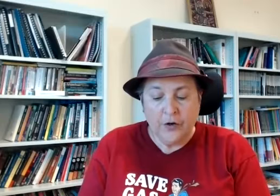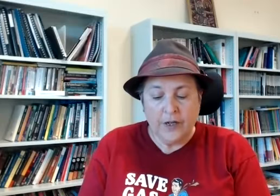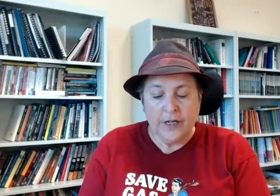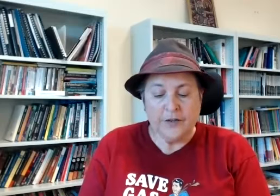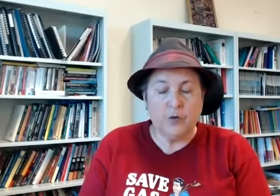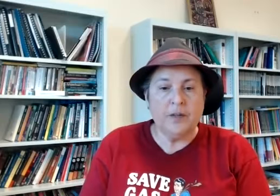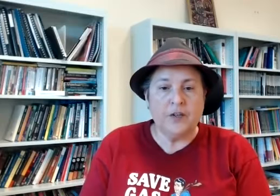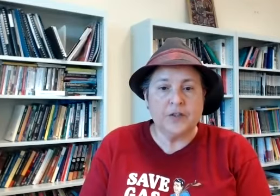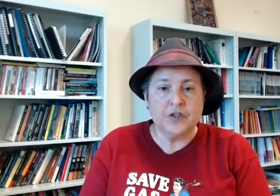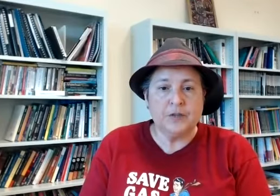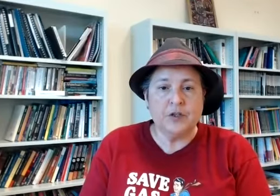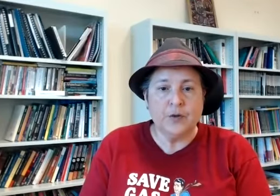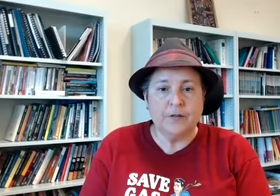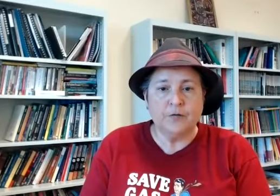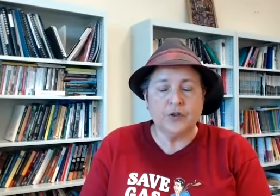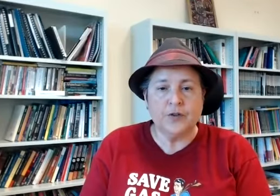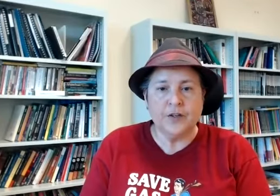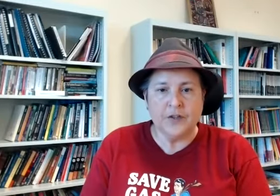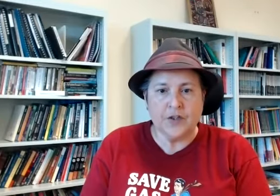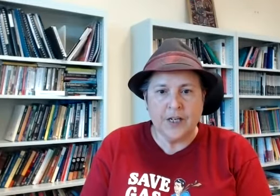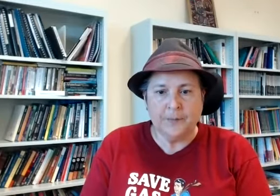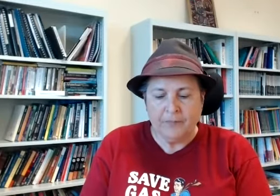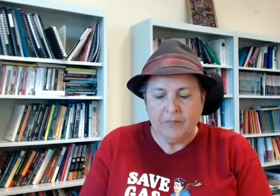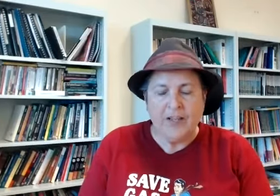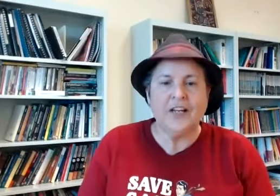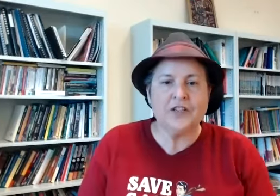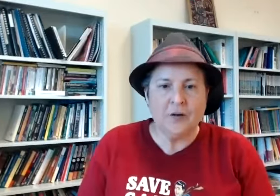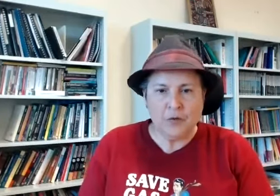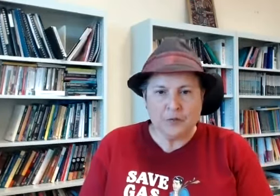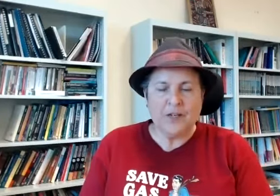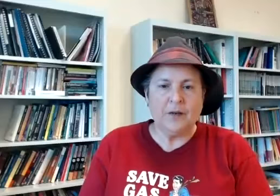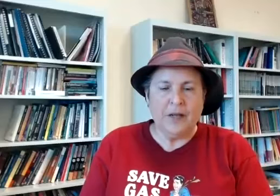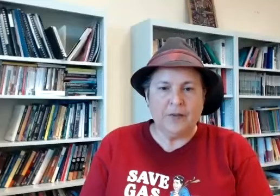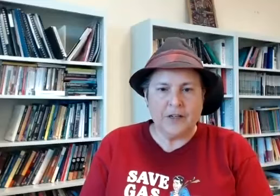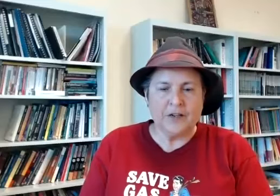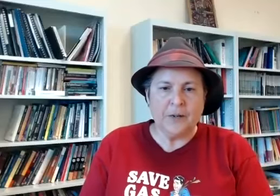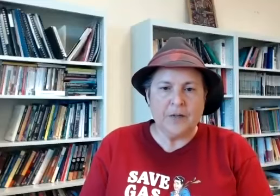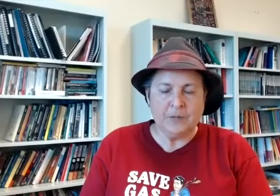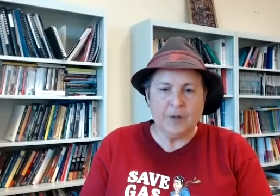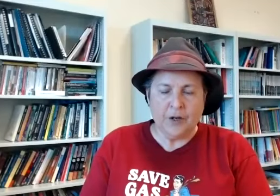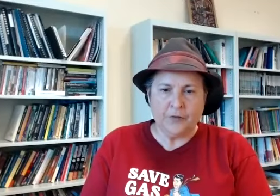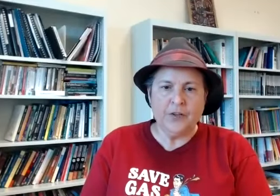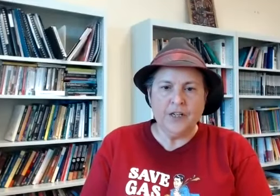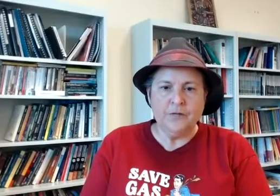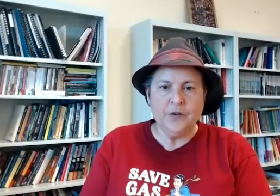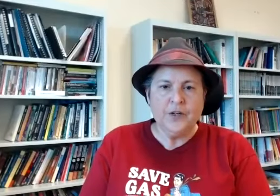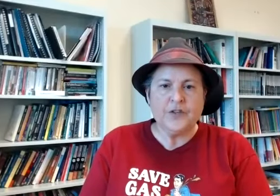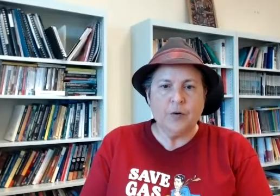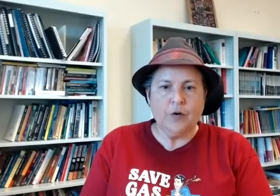as Quippings and she's been doing that from 2010 and we'll speak about that as we go through the interview so welcome